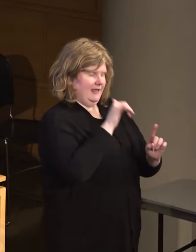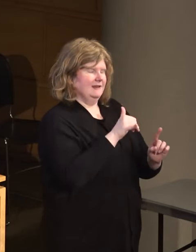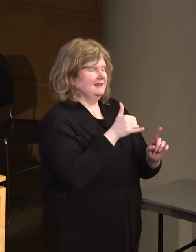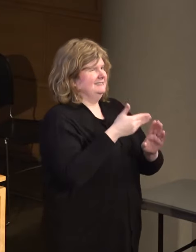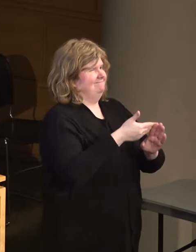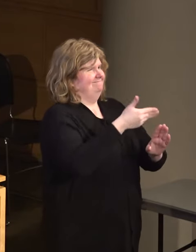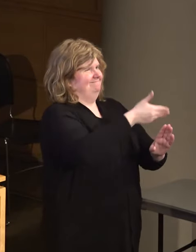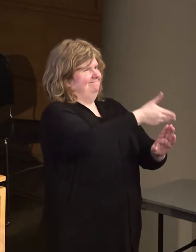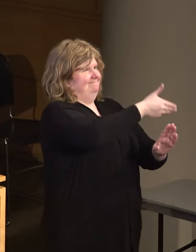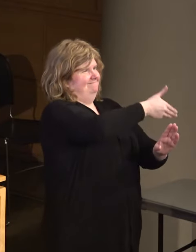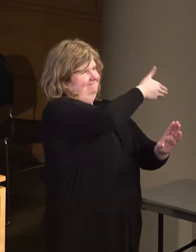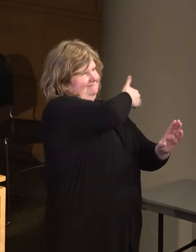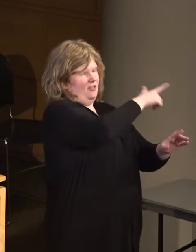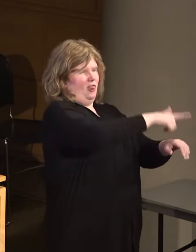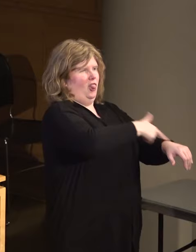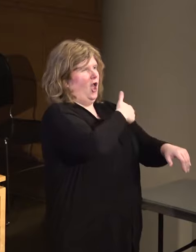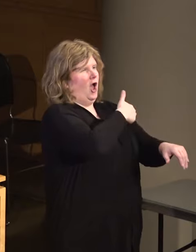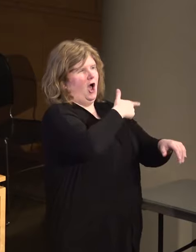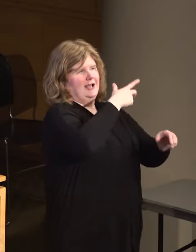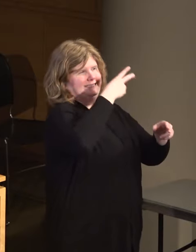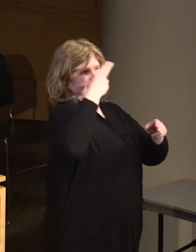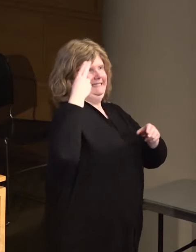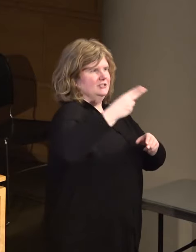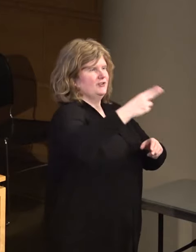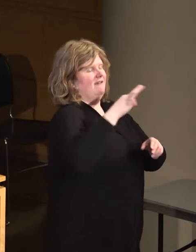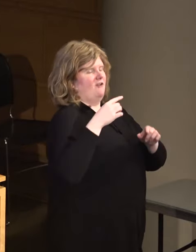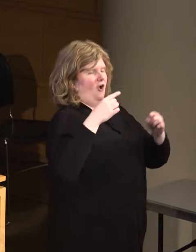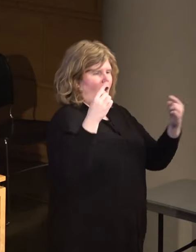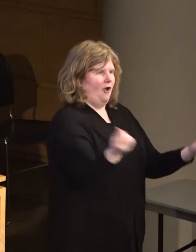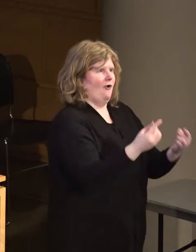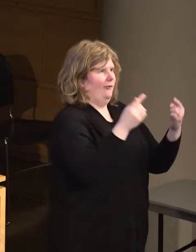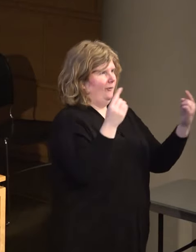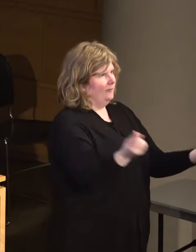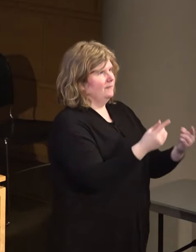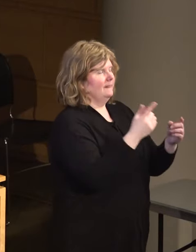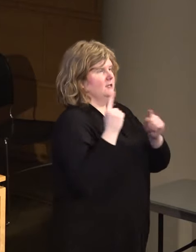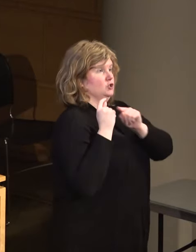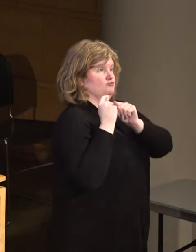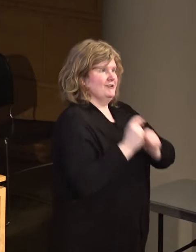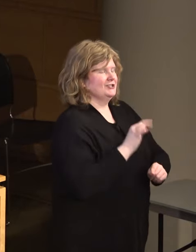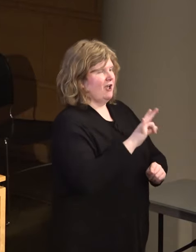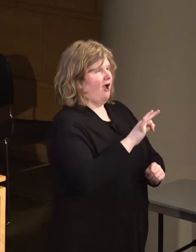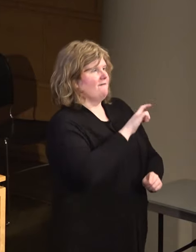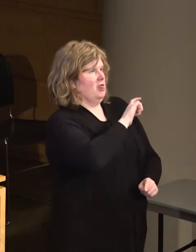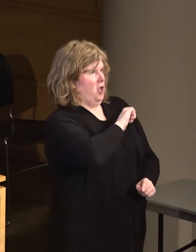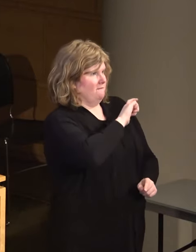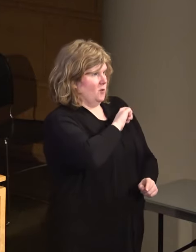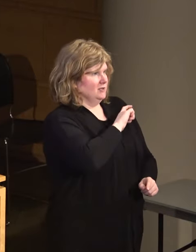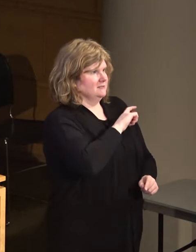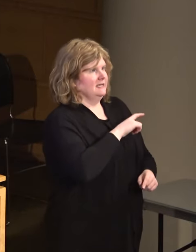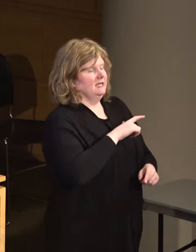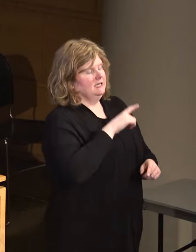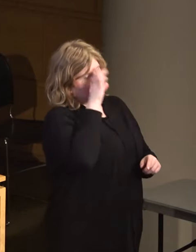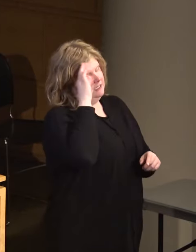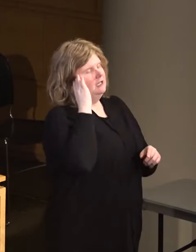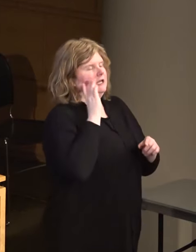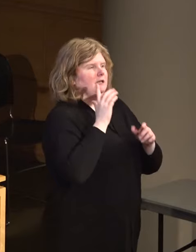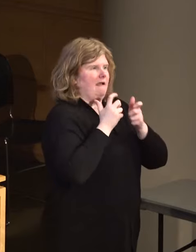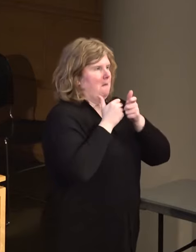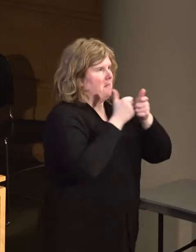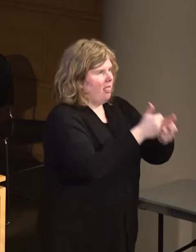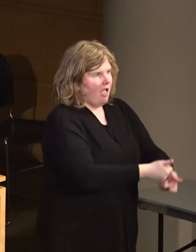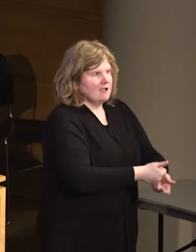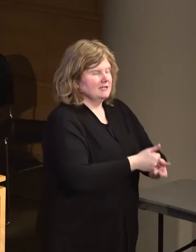longstanding of harm. There's a tradition of law enforcement or enforcement and compliance that